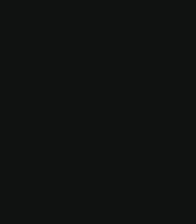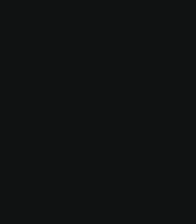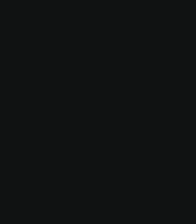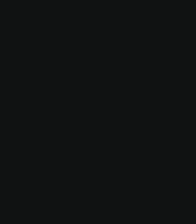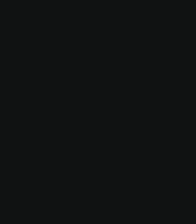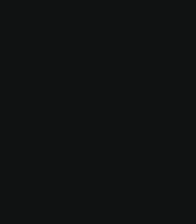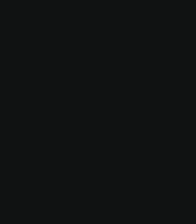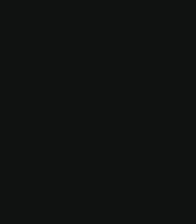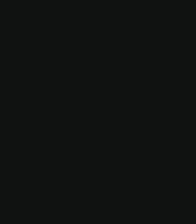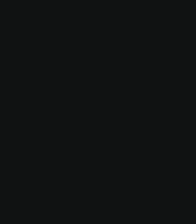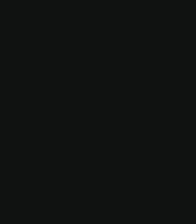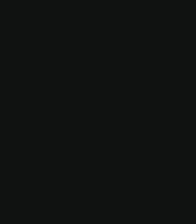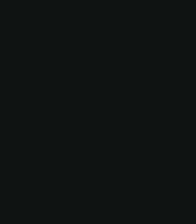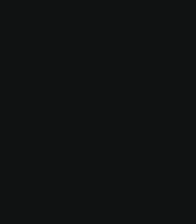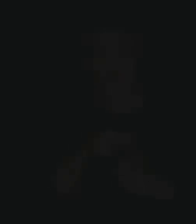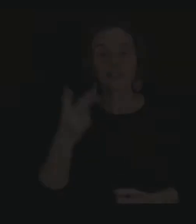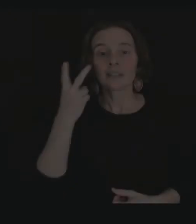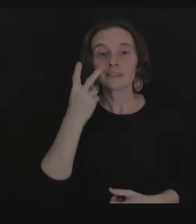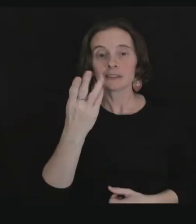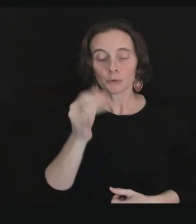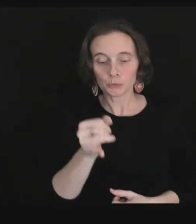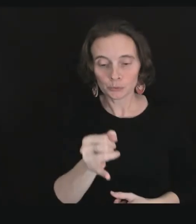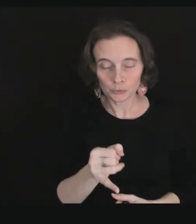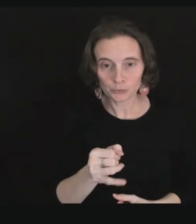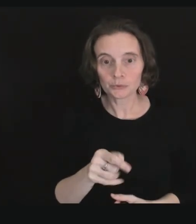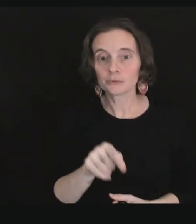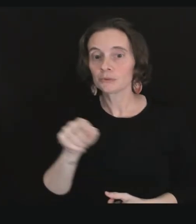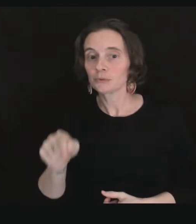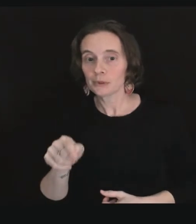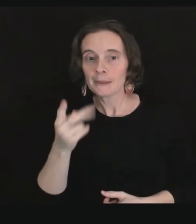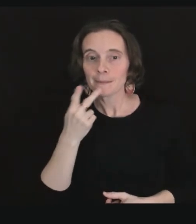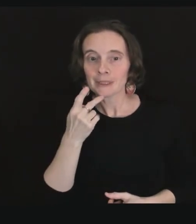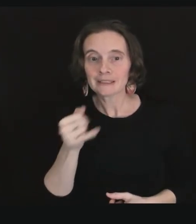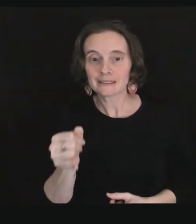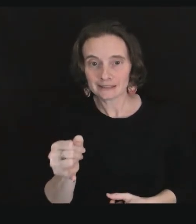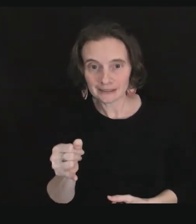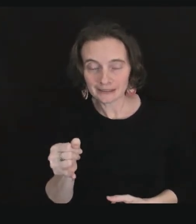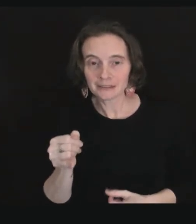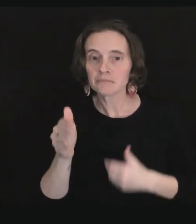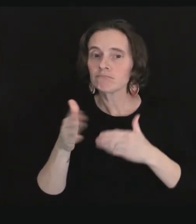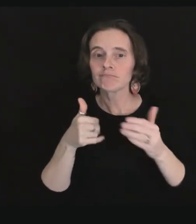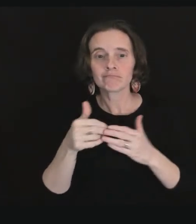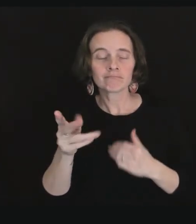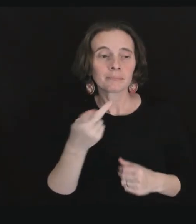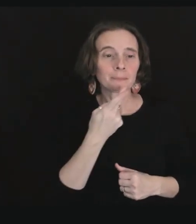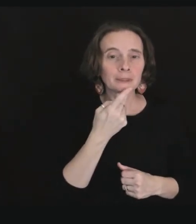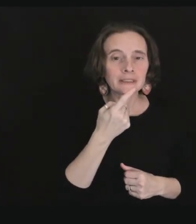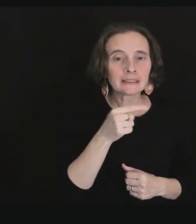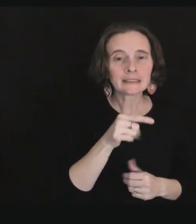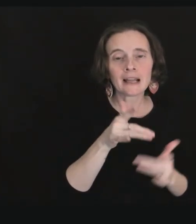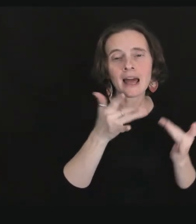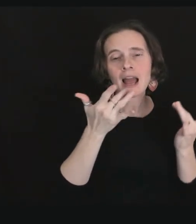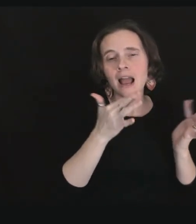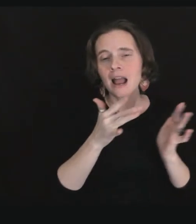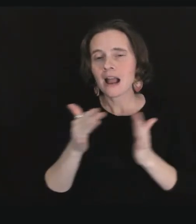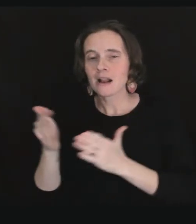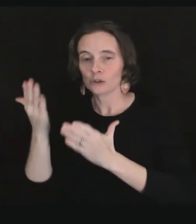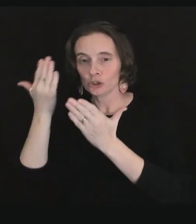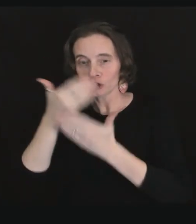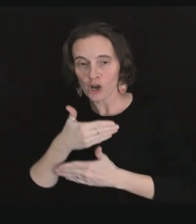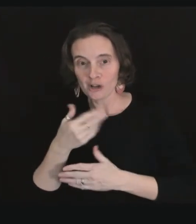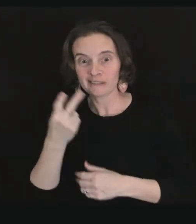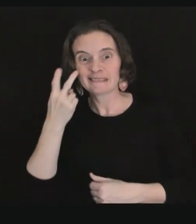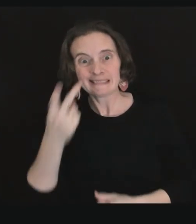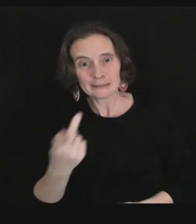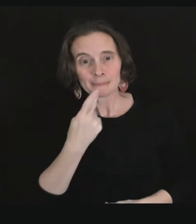And no pink line. If you have COVID, there will be both a blue line and a pink line near the blue line.